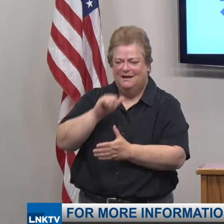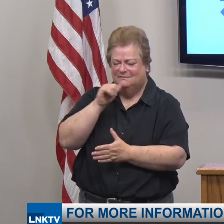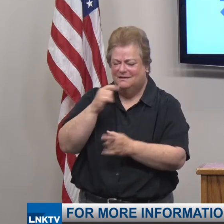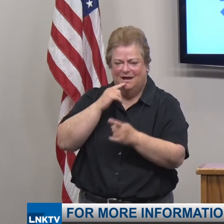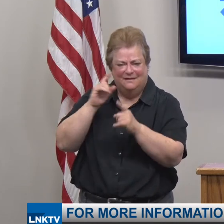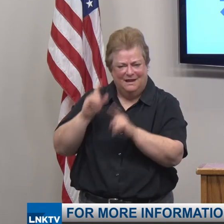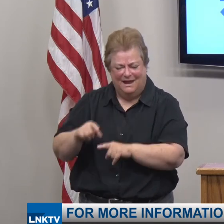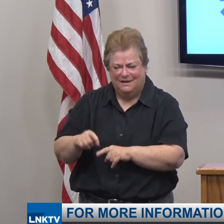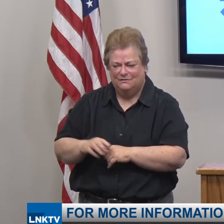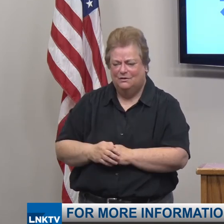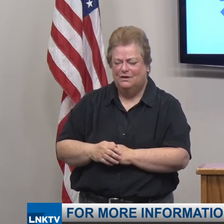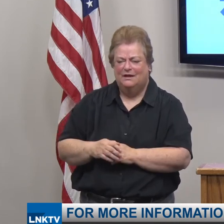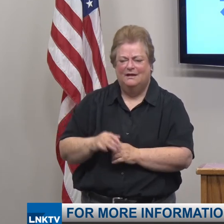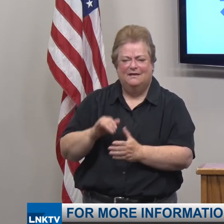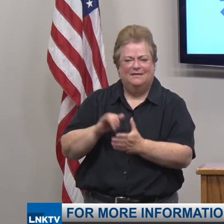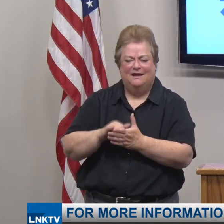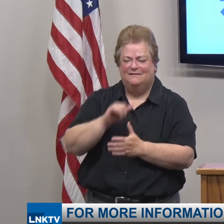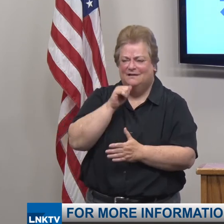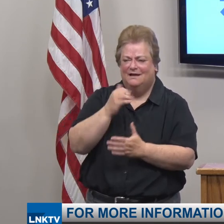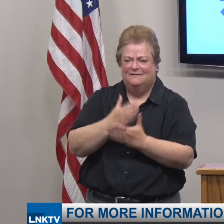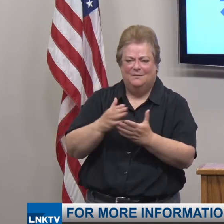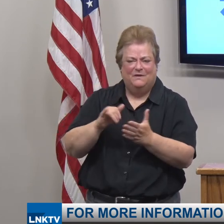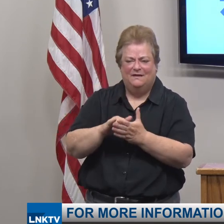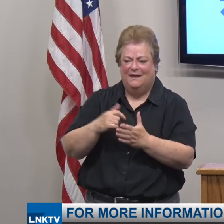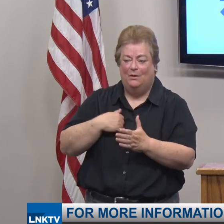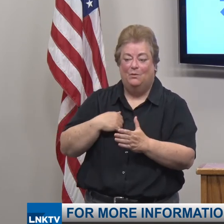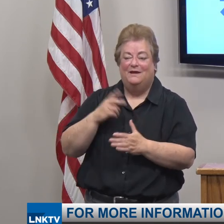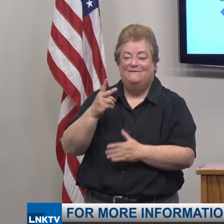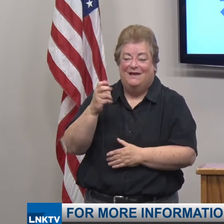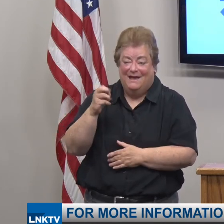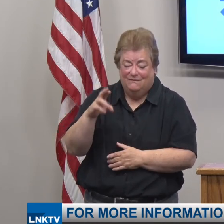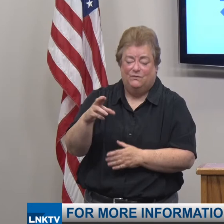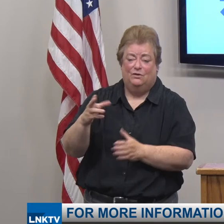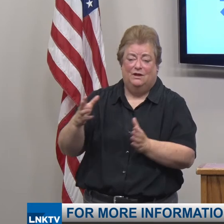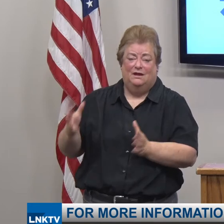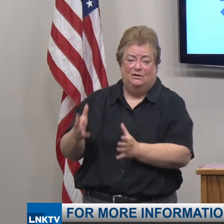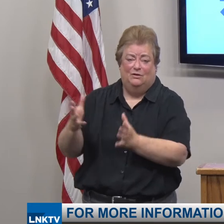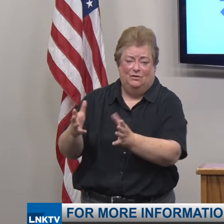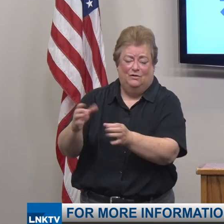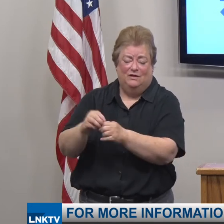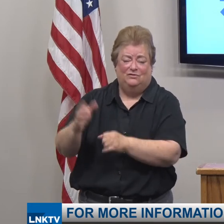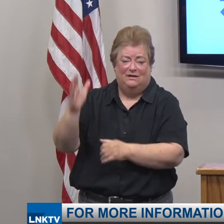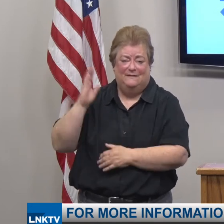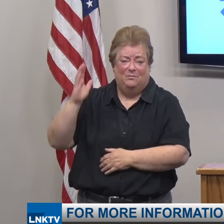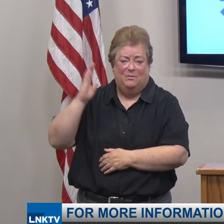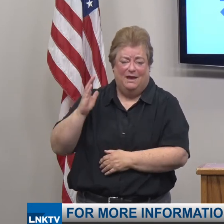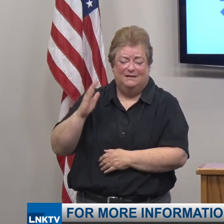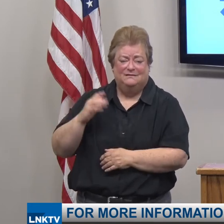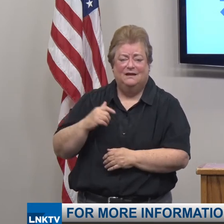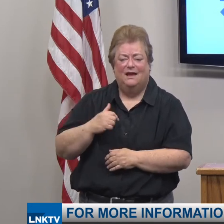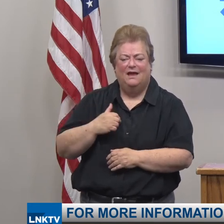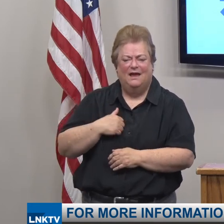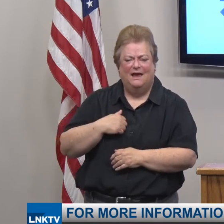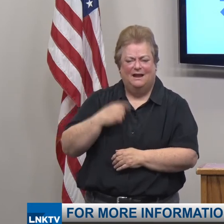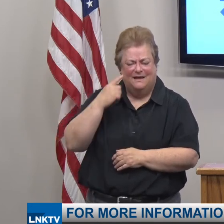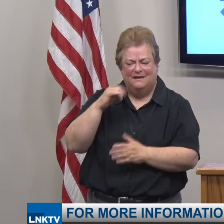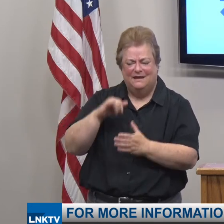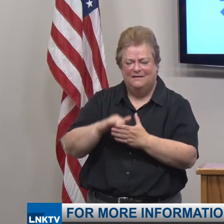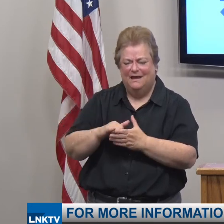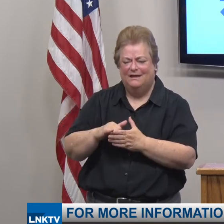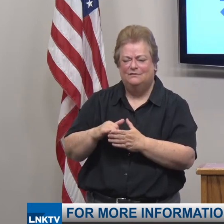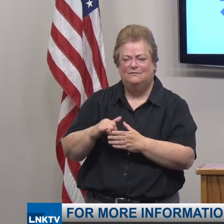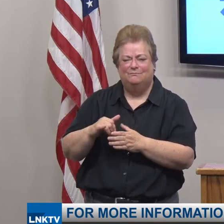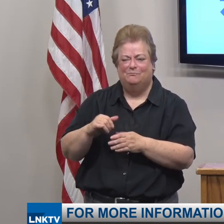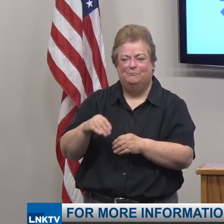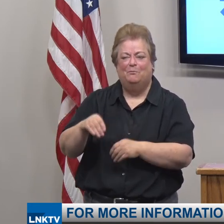States or in public health we have ever encouraged in the past. And I really think that would be moving towards a step